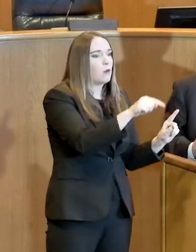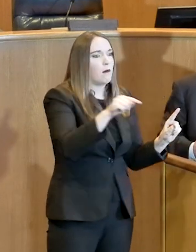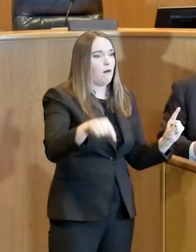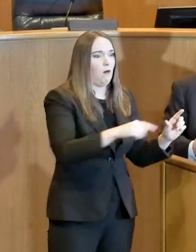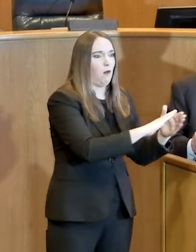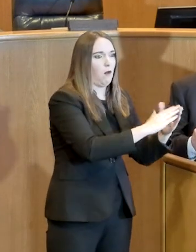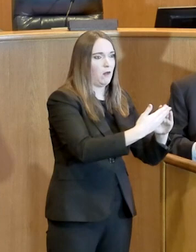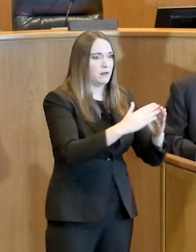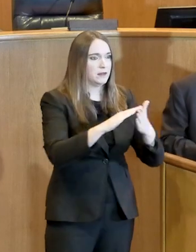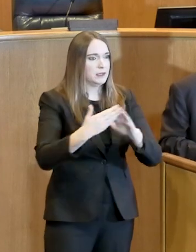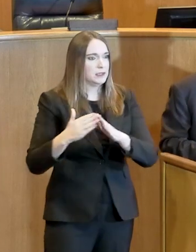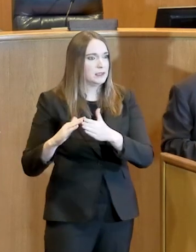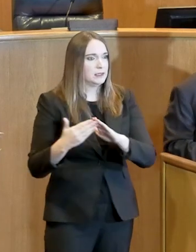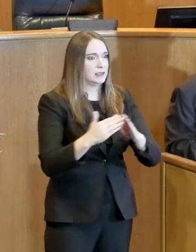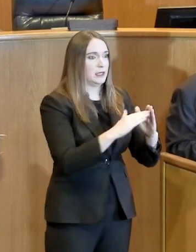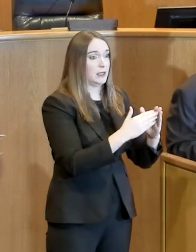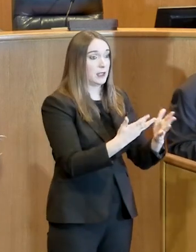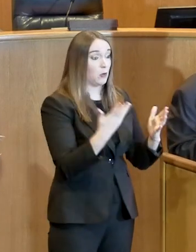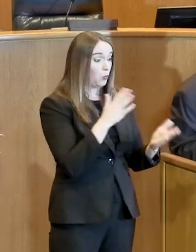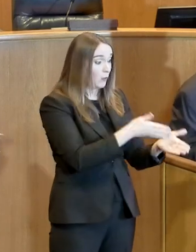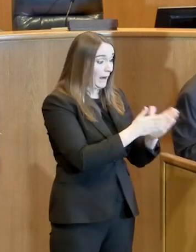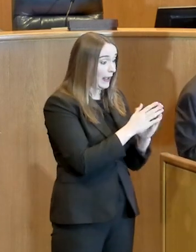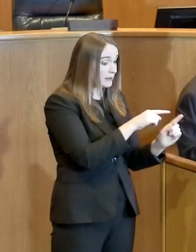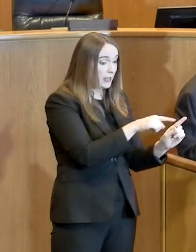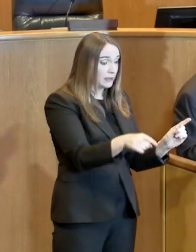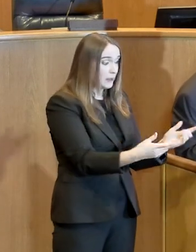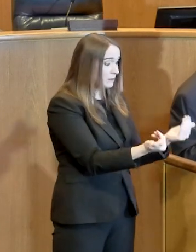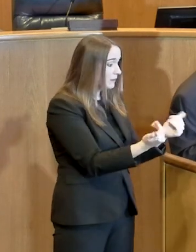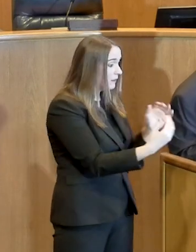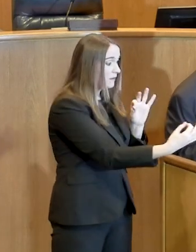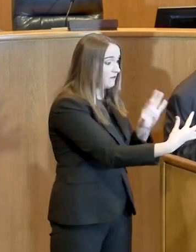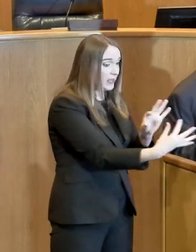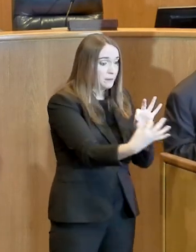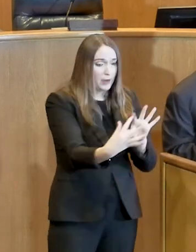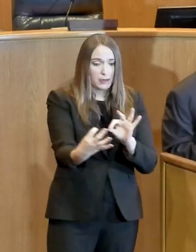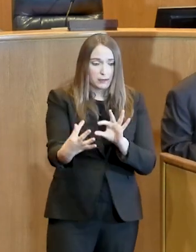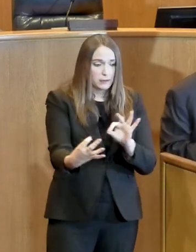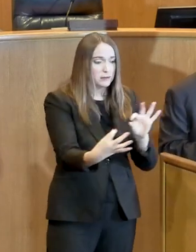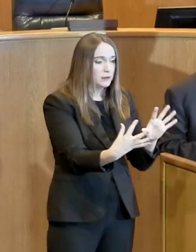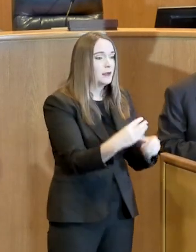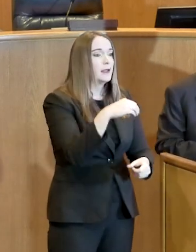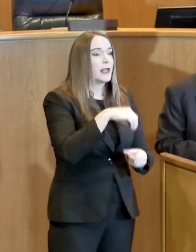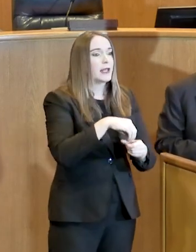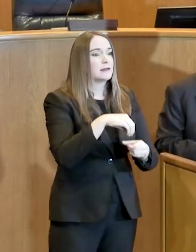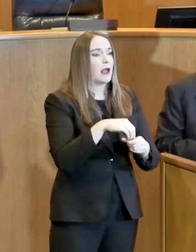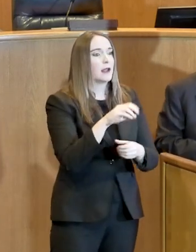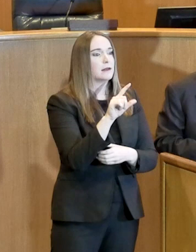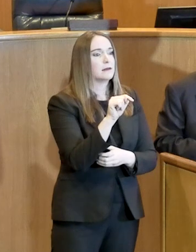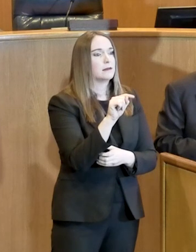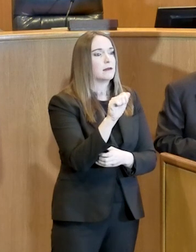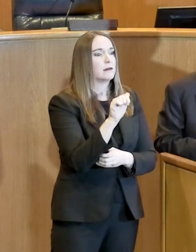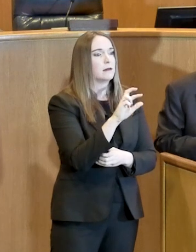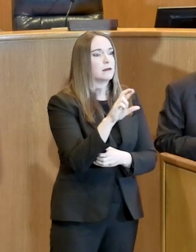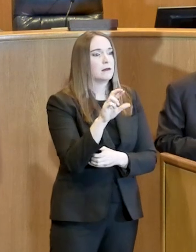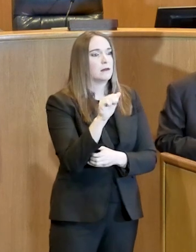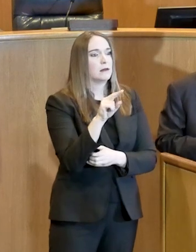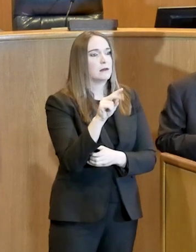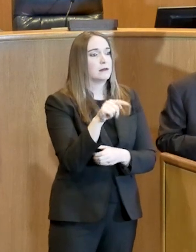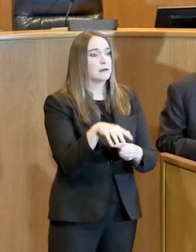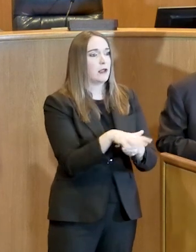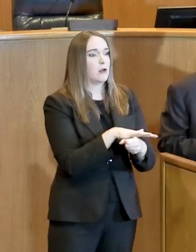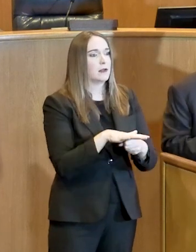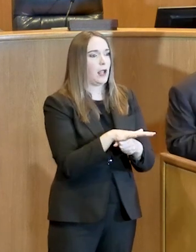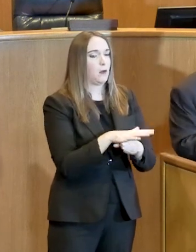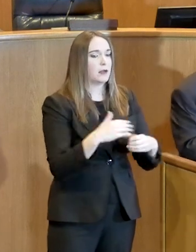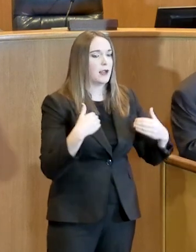to have given us feedback. Understand that within Tarrant County we have 41 cities. have 9